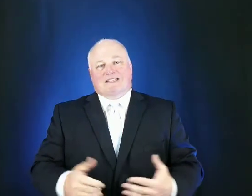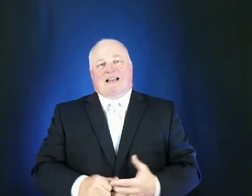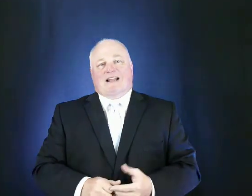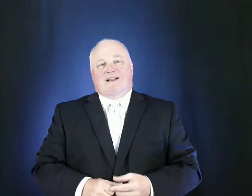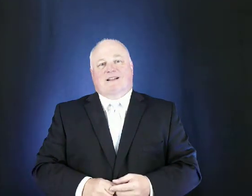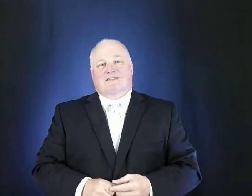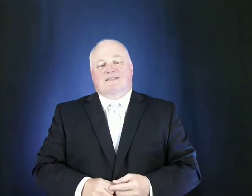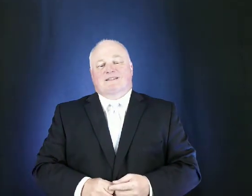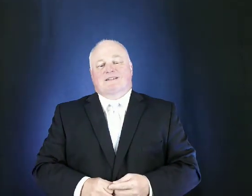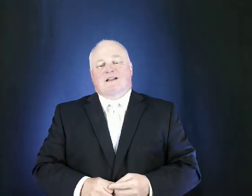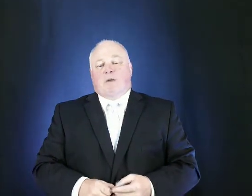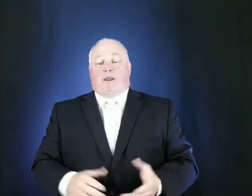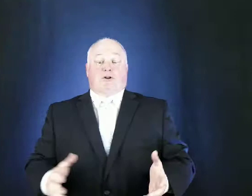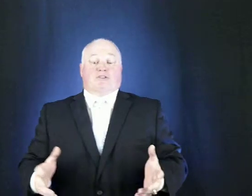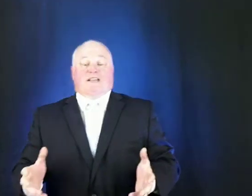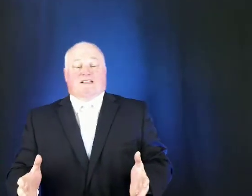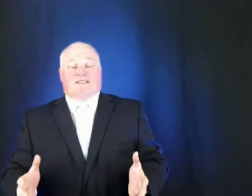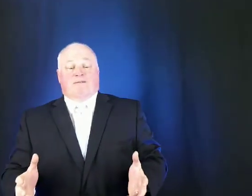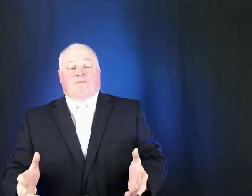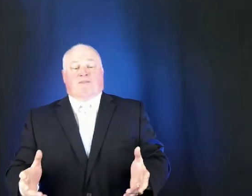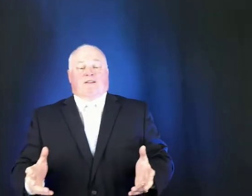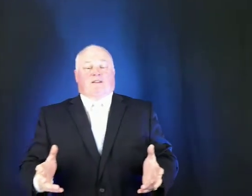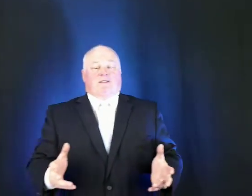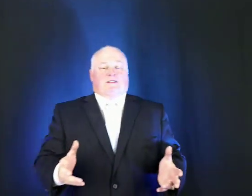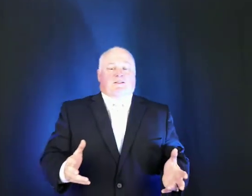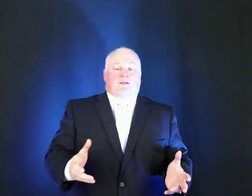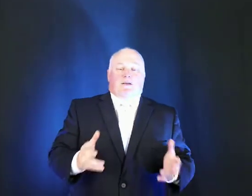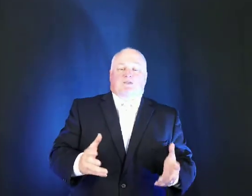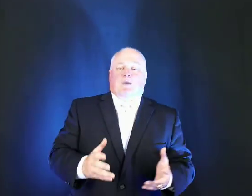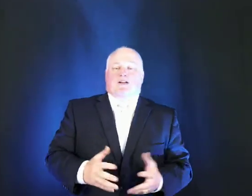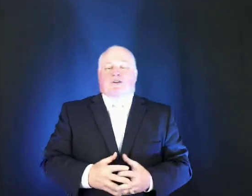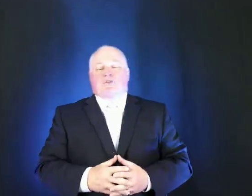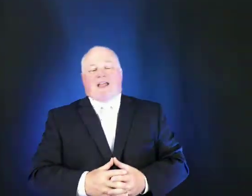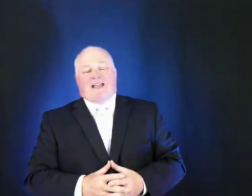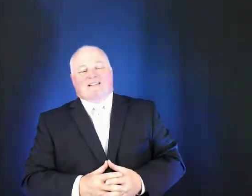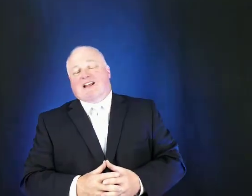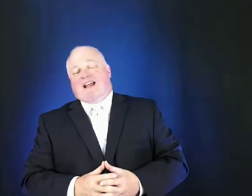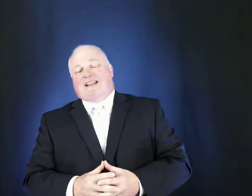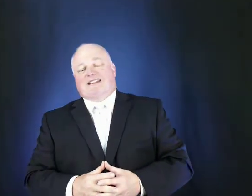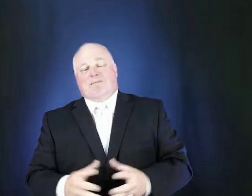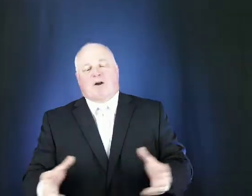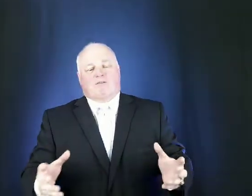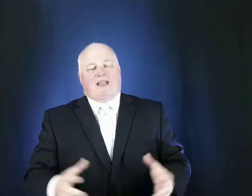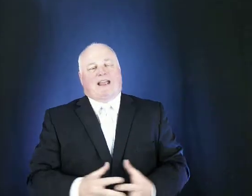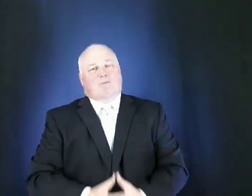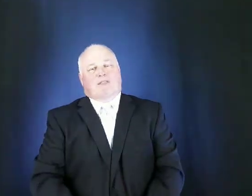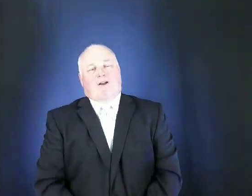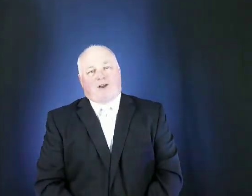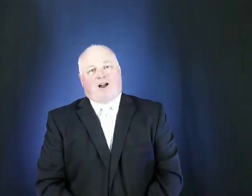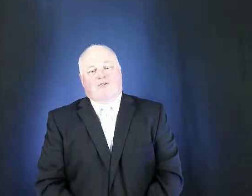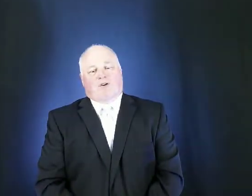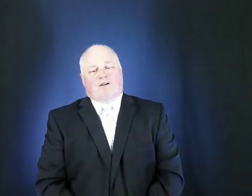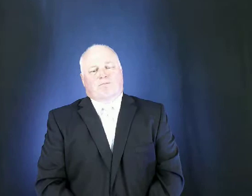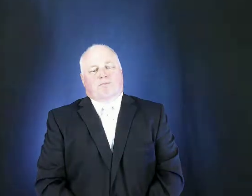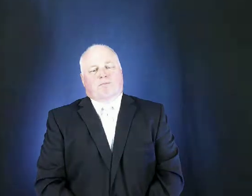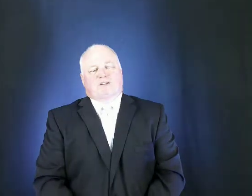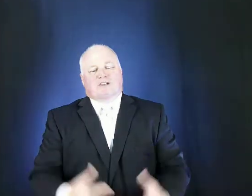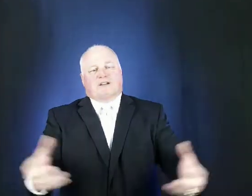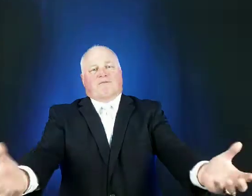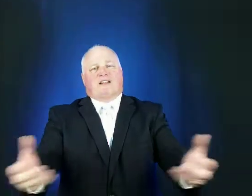like us peter says the best way to do that is not hit them over the head with our doctrine but to convince